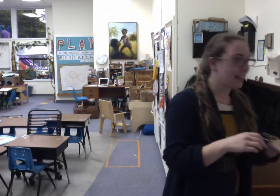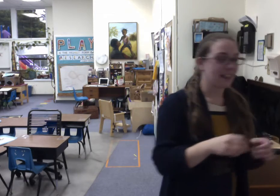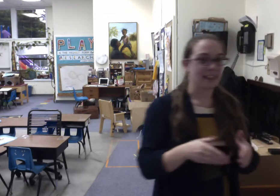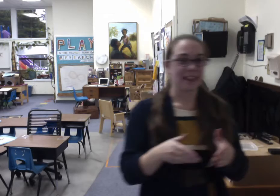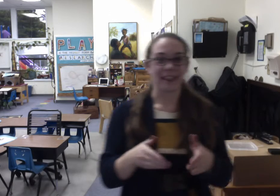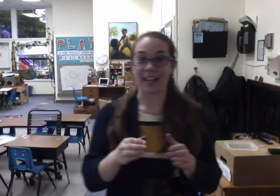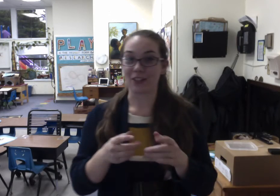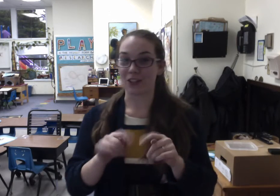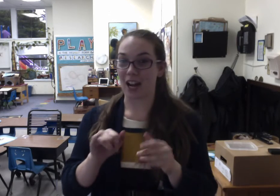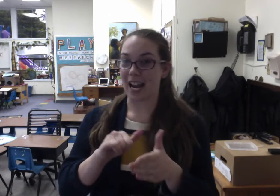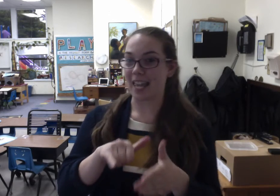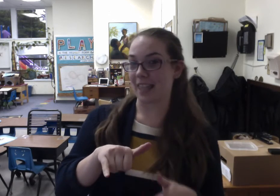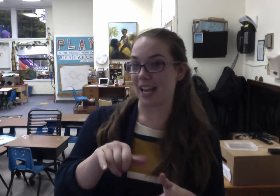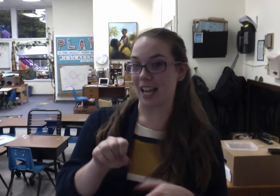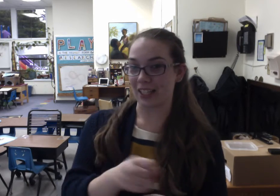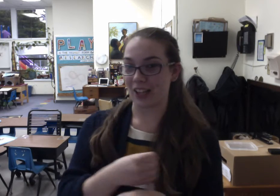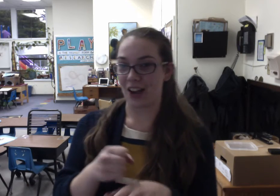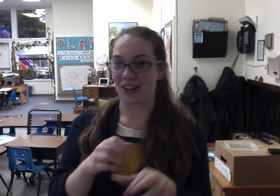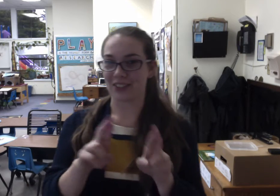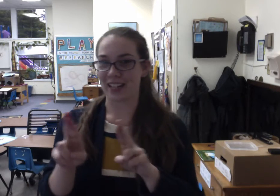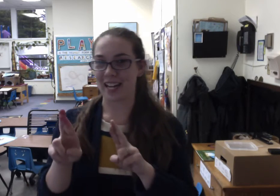Let's try the song. Ready?